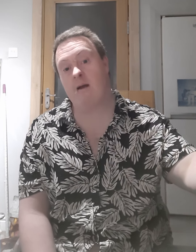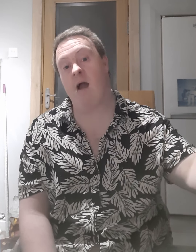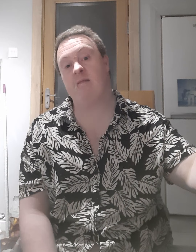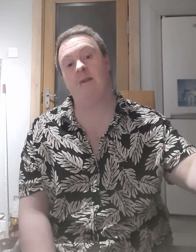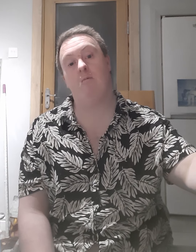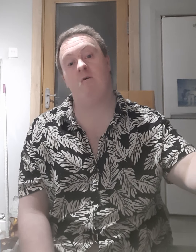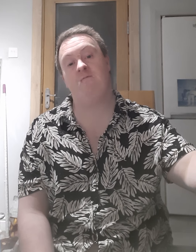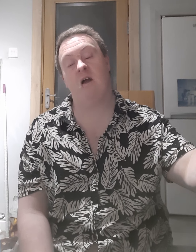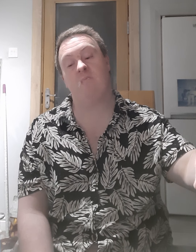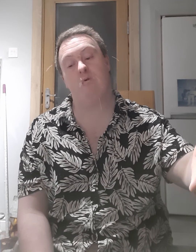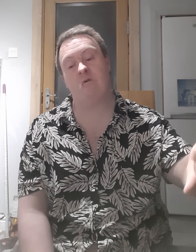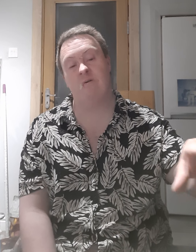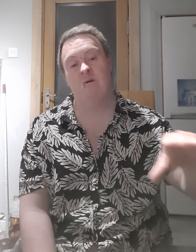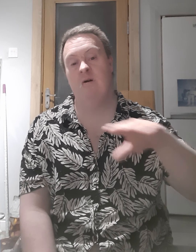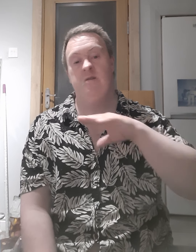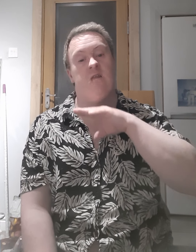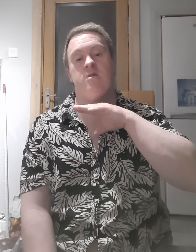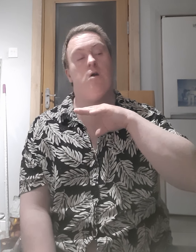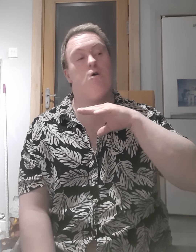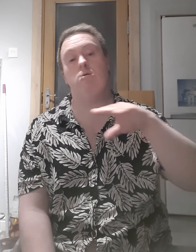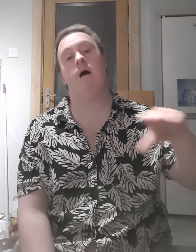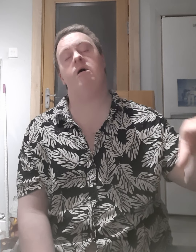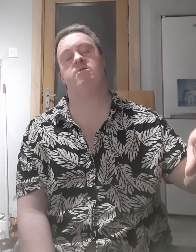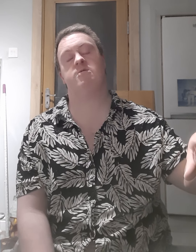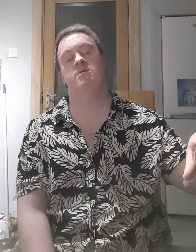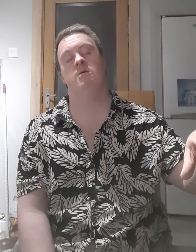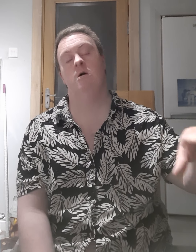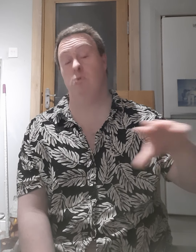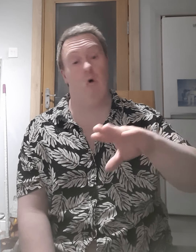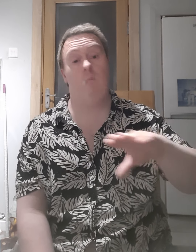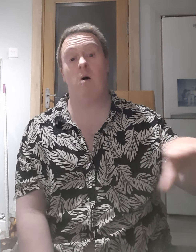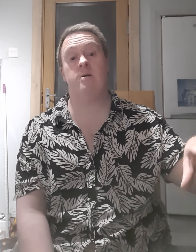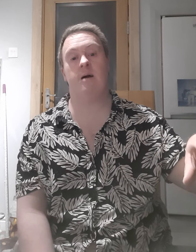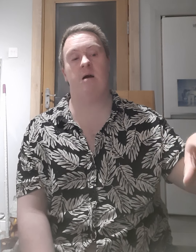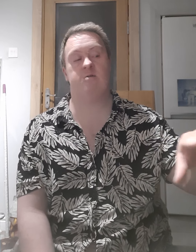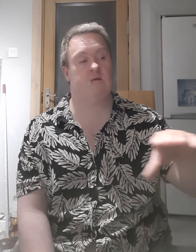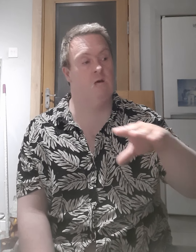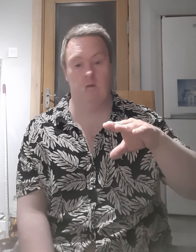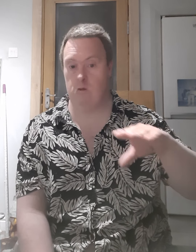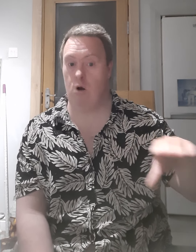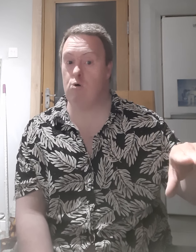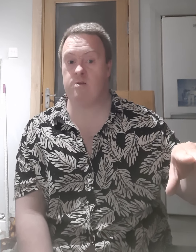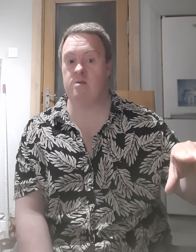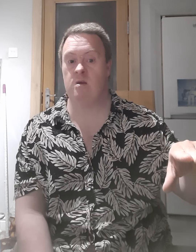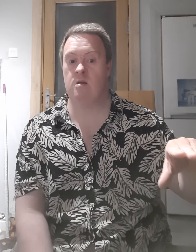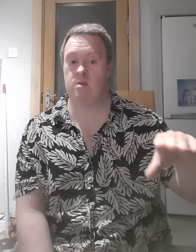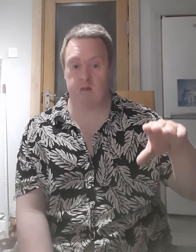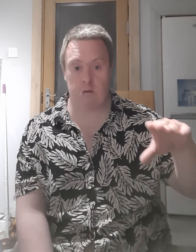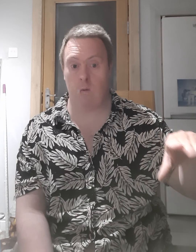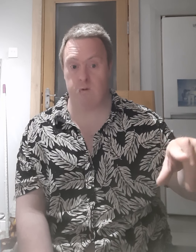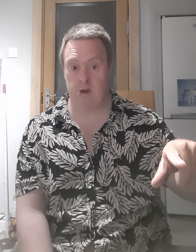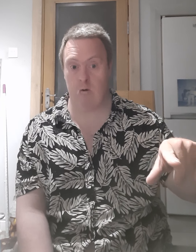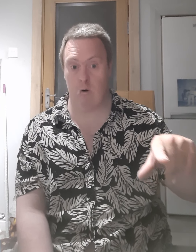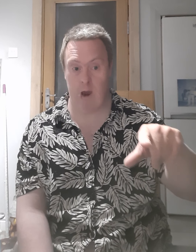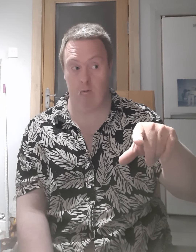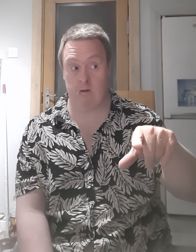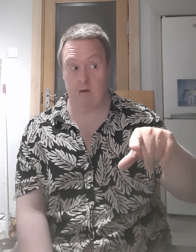guards anymore Facebook this is not your guards no bodyguards no nothing to stop you around I